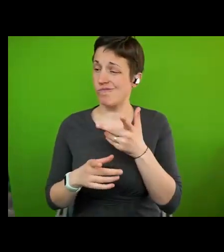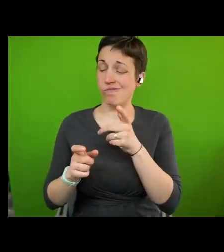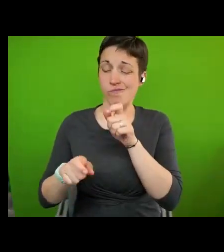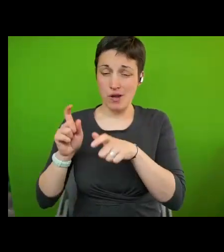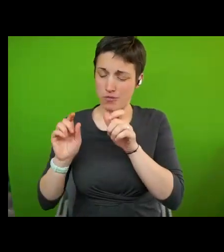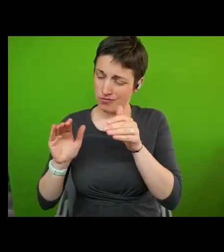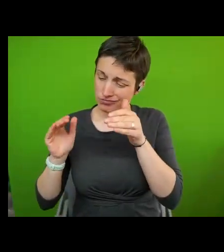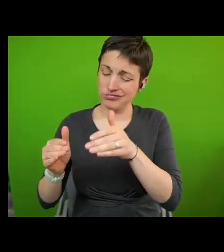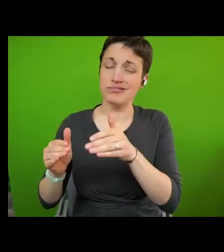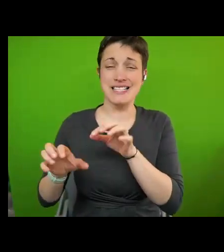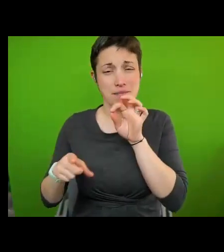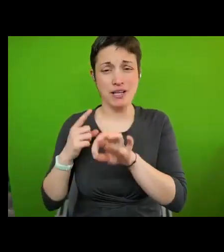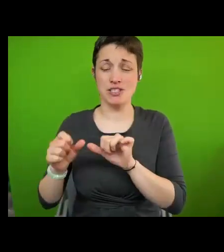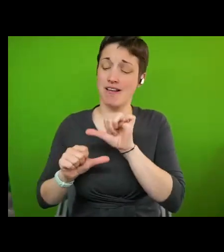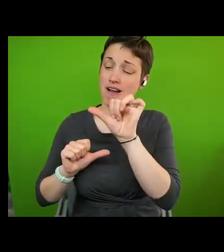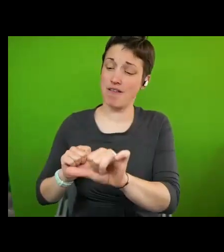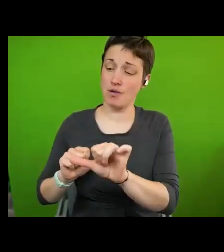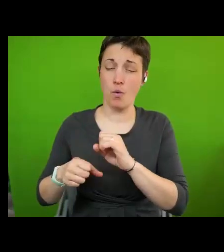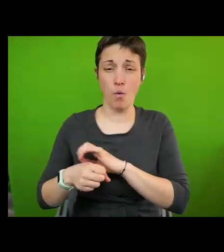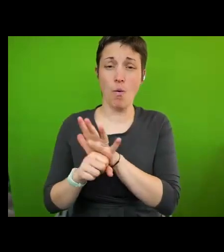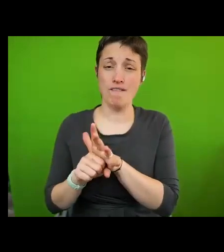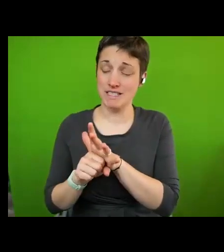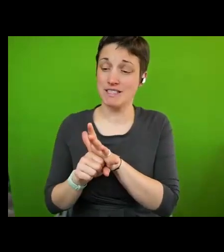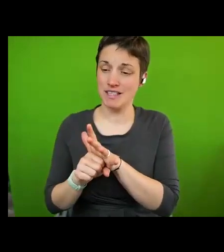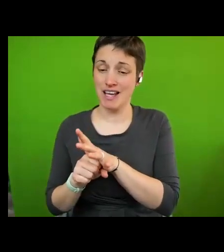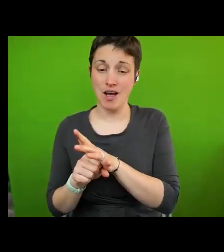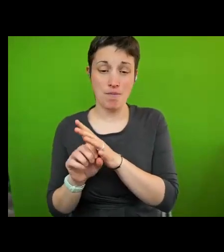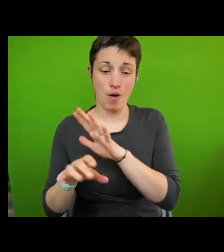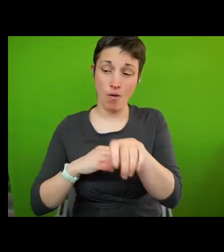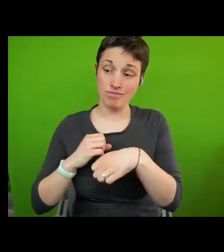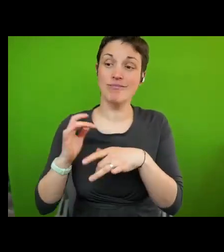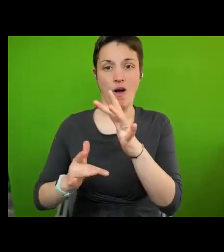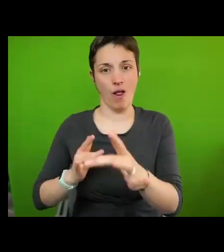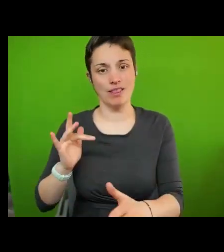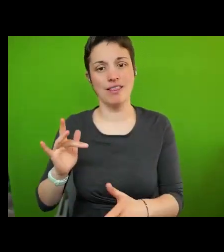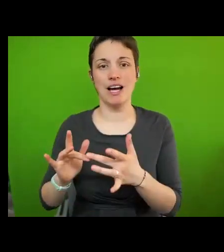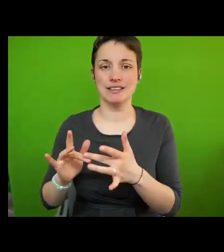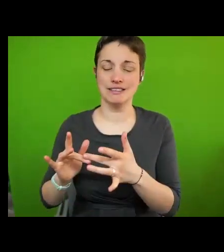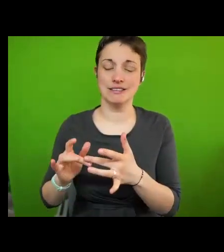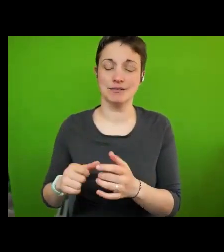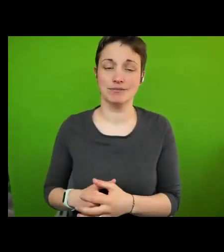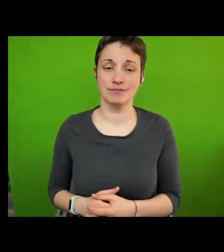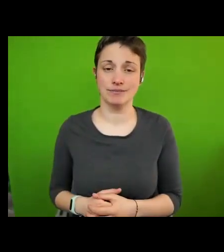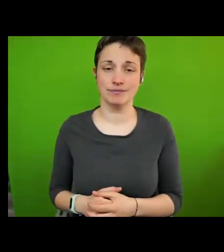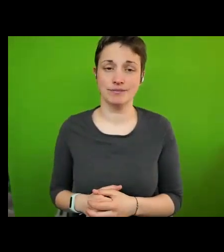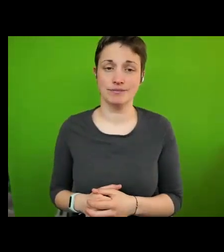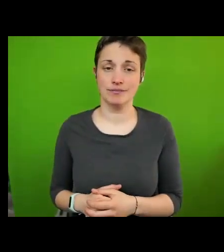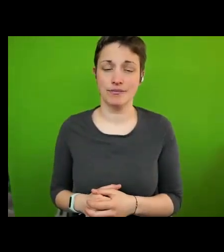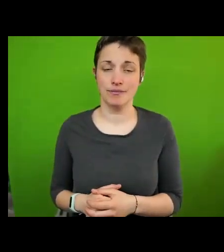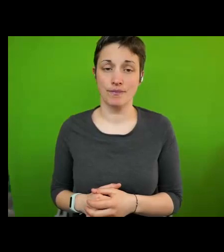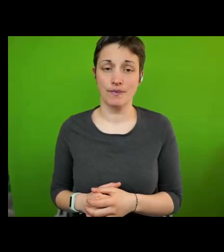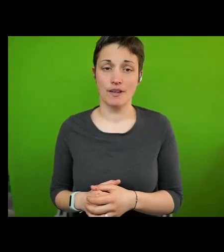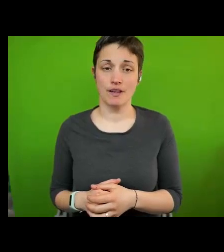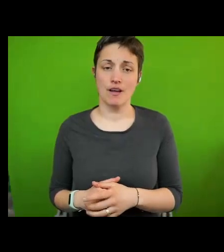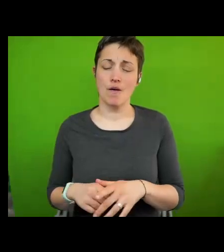particularly after COVID-19, has shifted largely online. And we repeat the network's